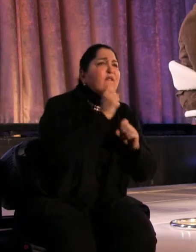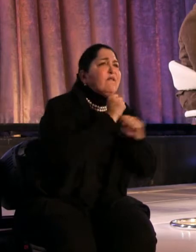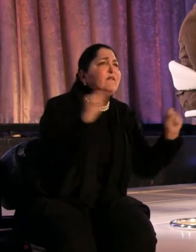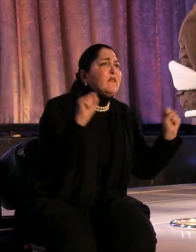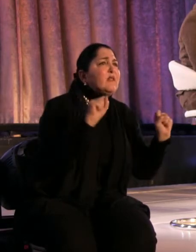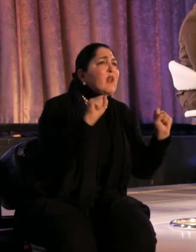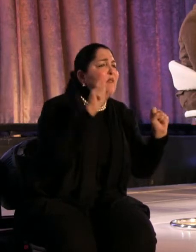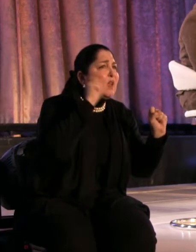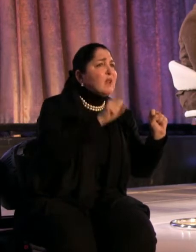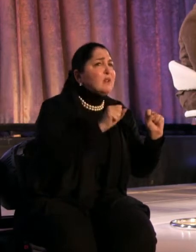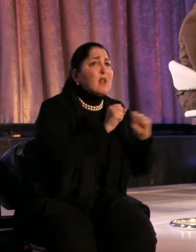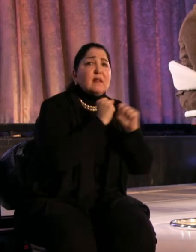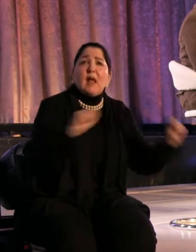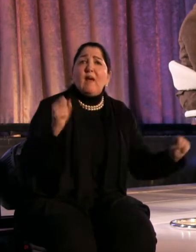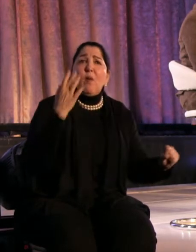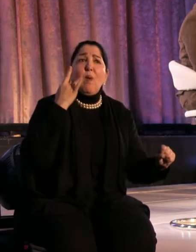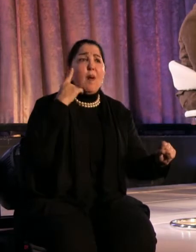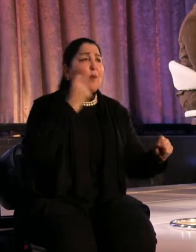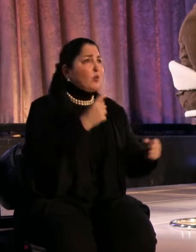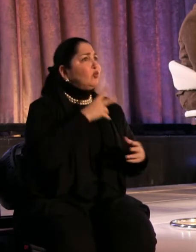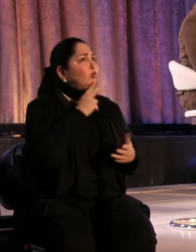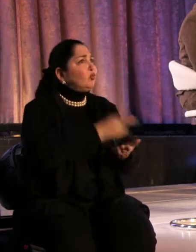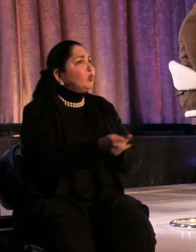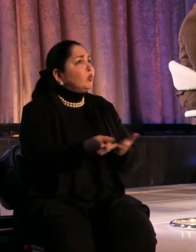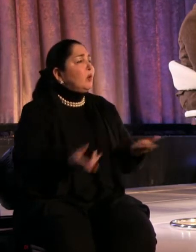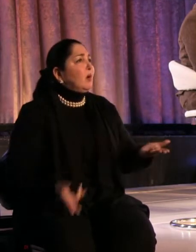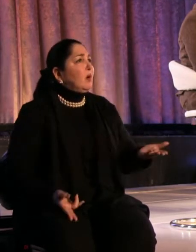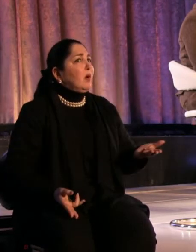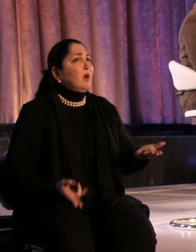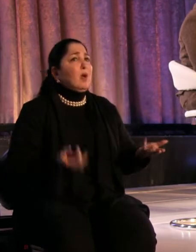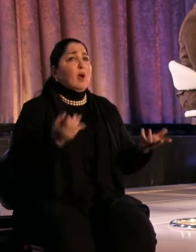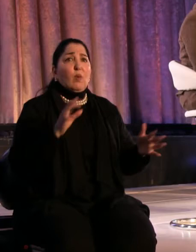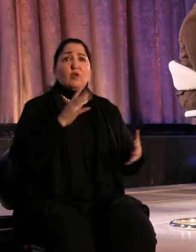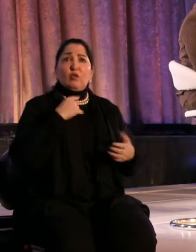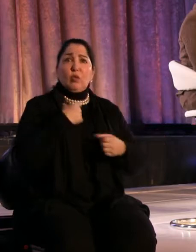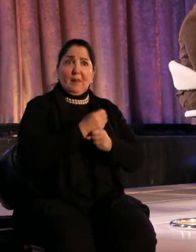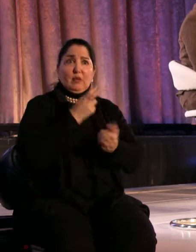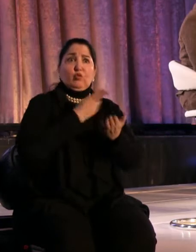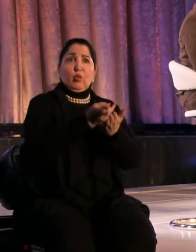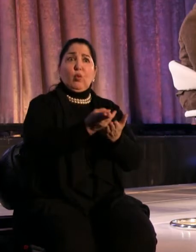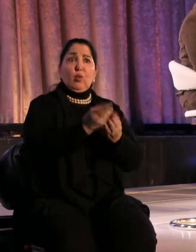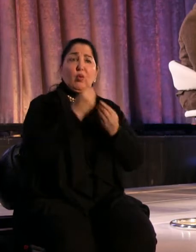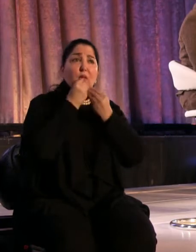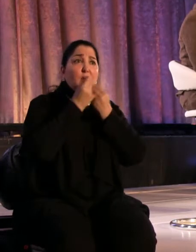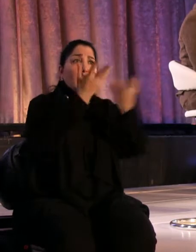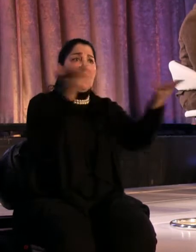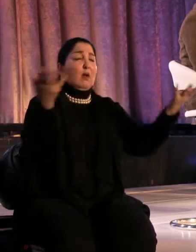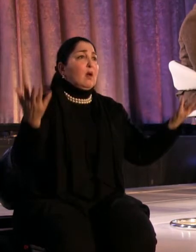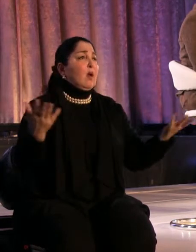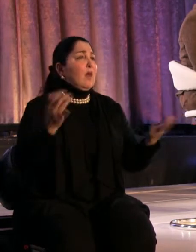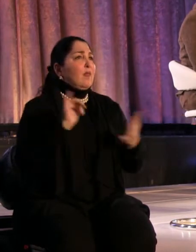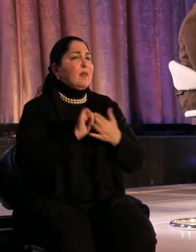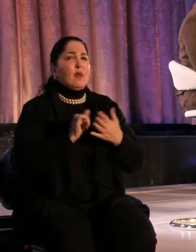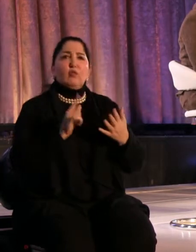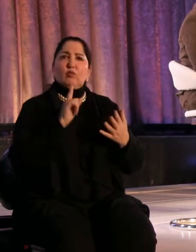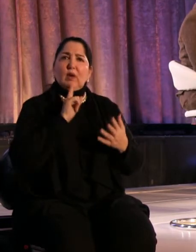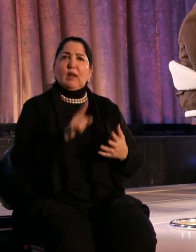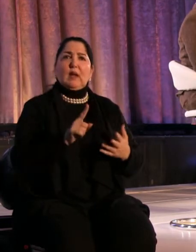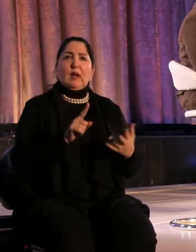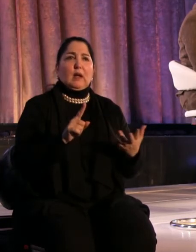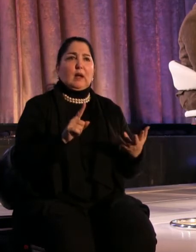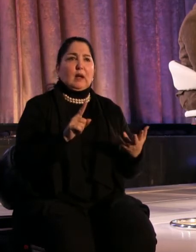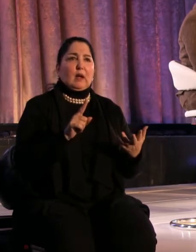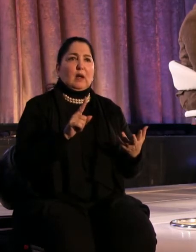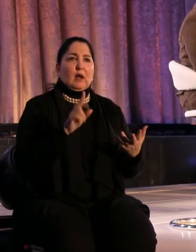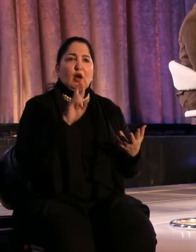And once you're truthing about, then you're in a much more reality place. And reality